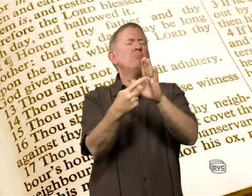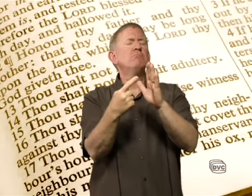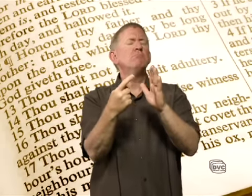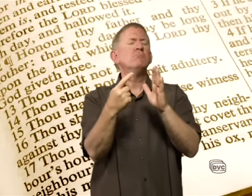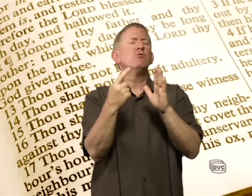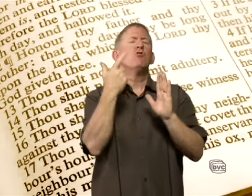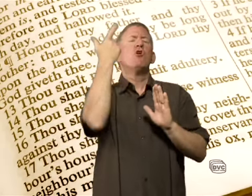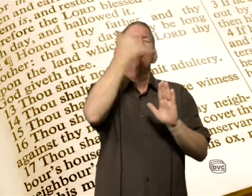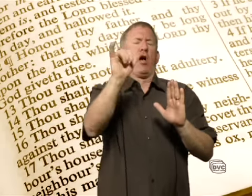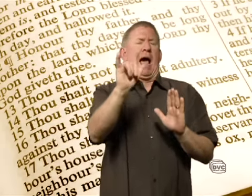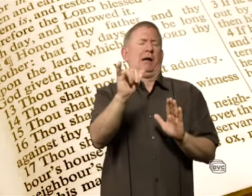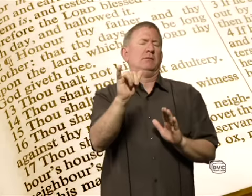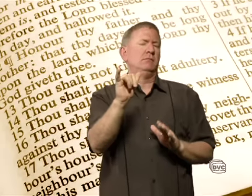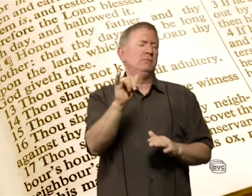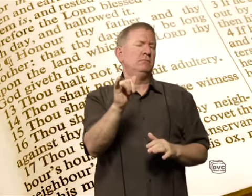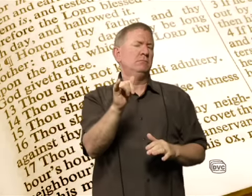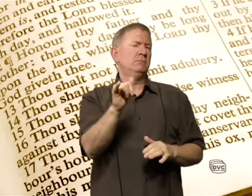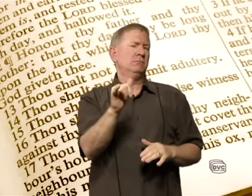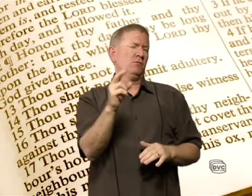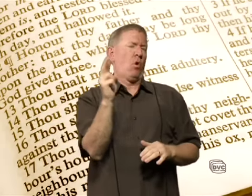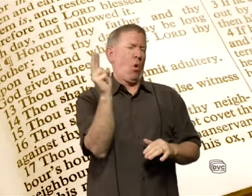Let's show you what that would look like. Watch this.